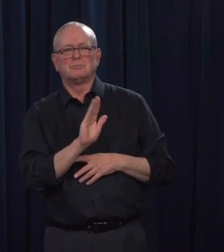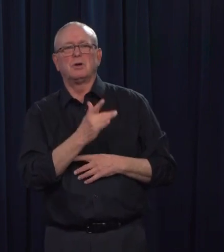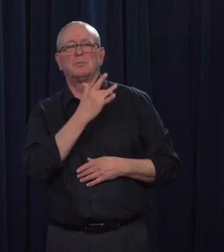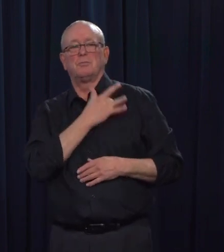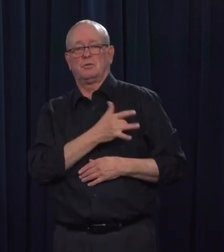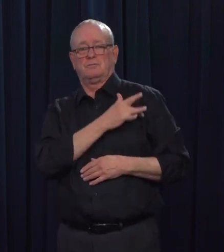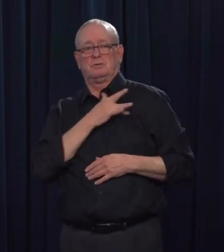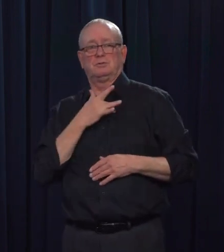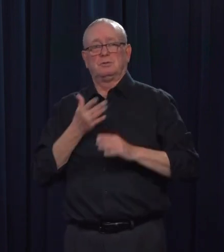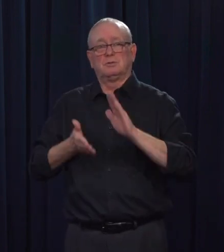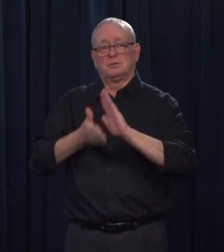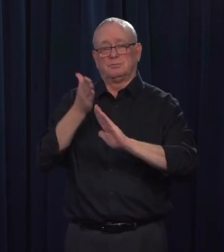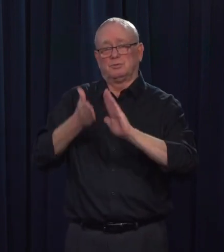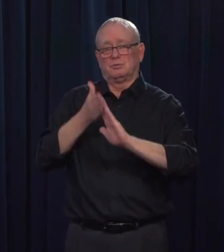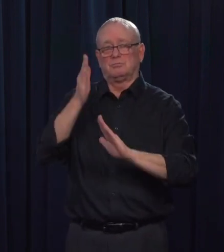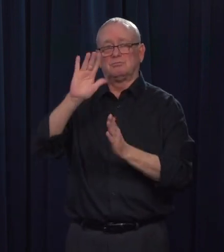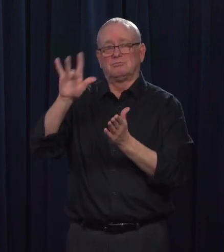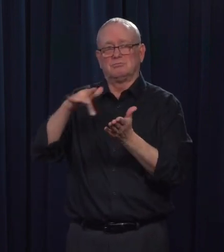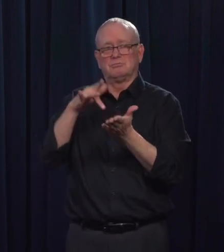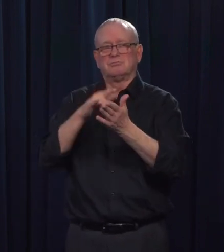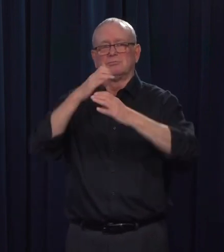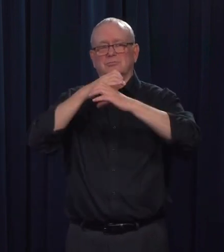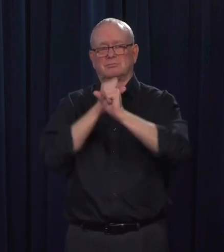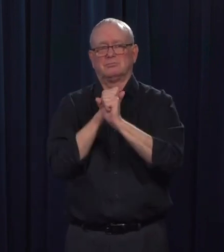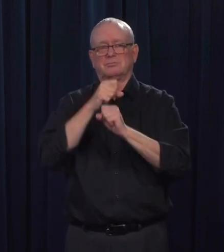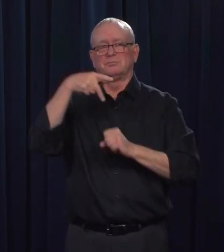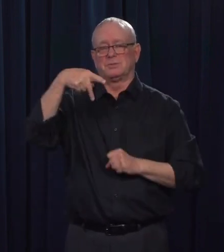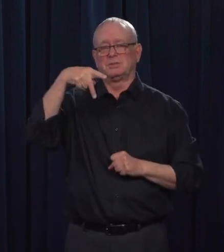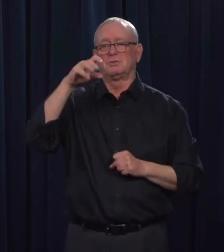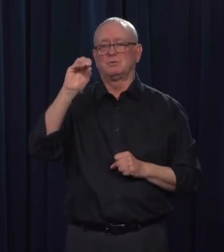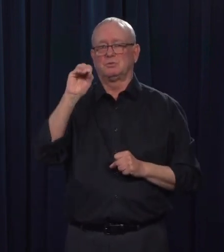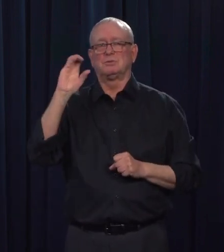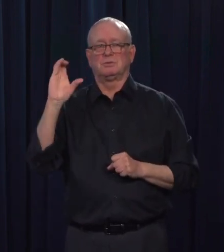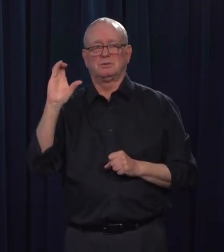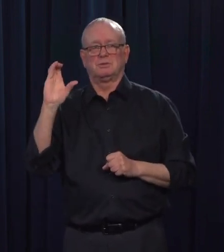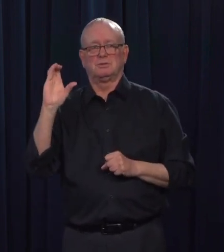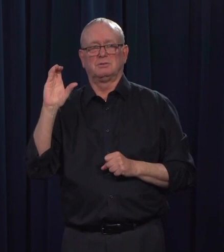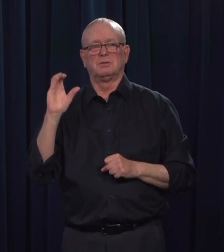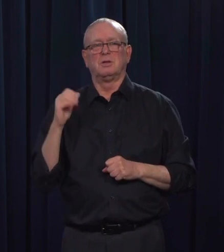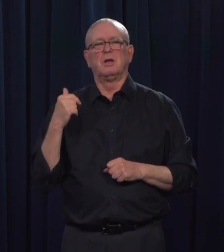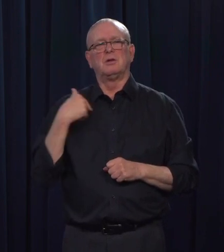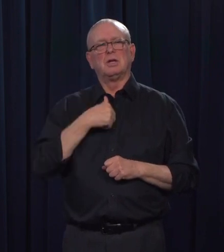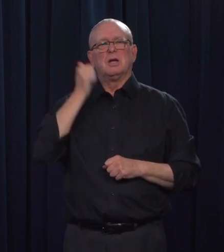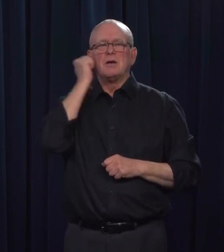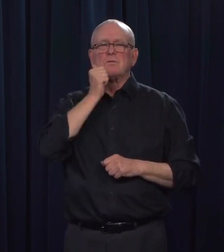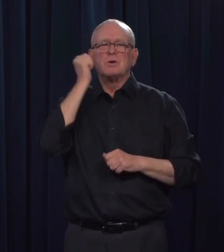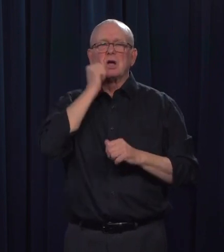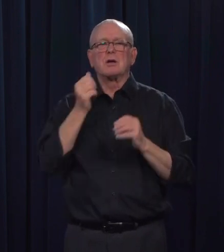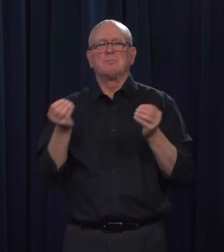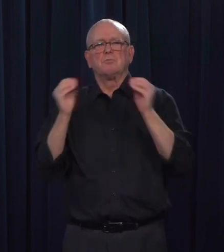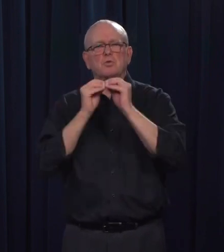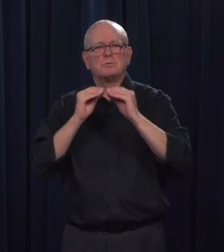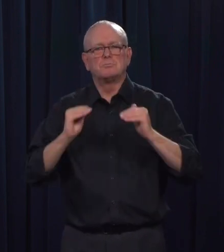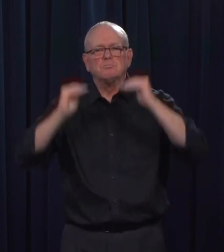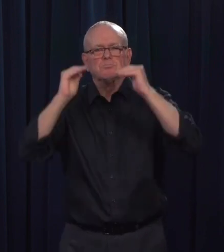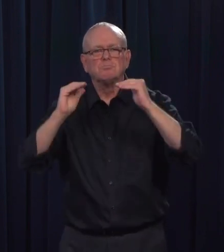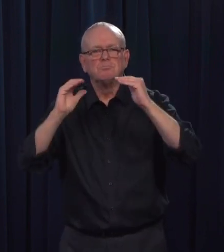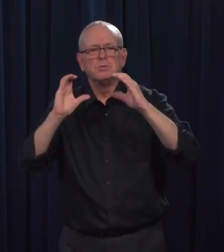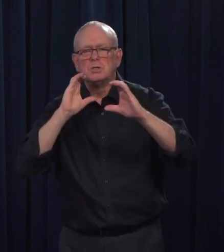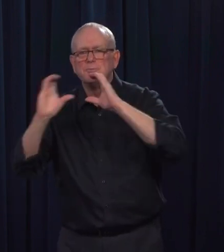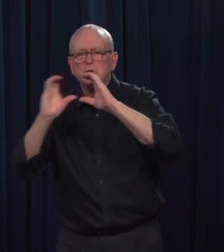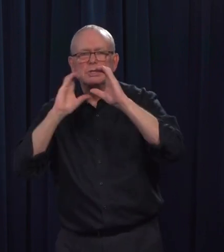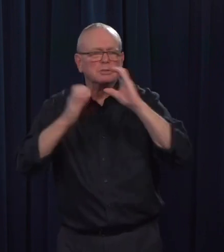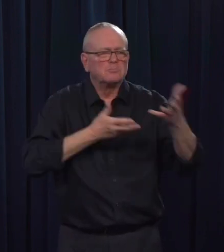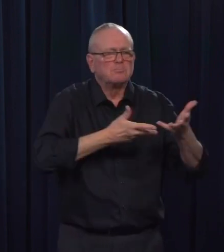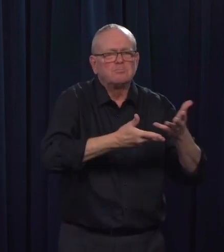more with the entire supply chain. So typically we wouldn't be having daily calls with the entire supply chain to see are there any disruptions,